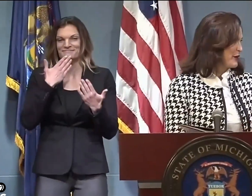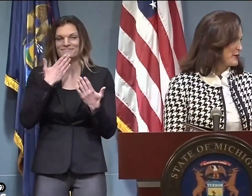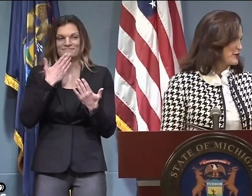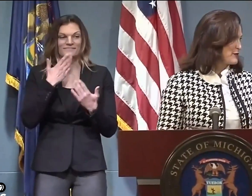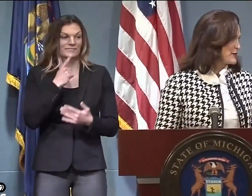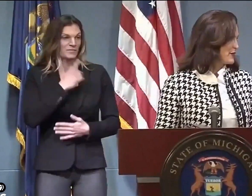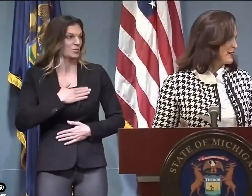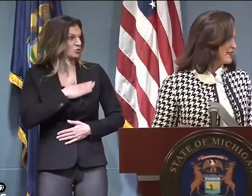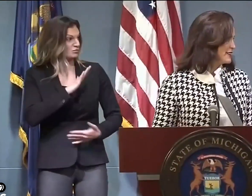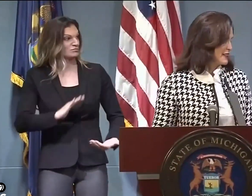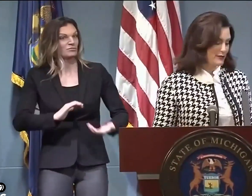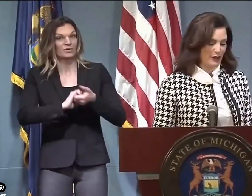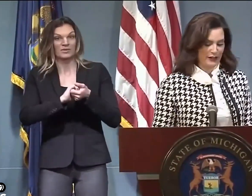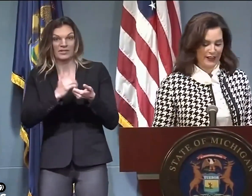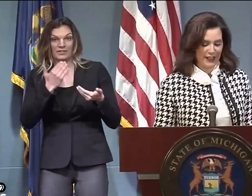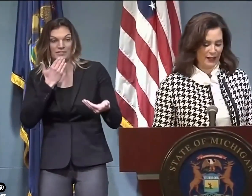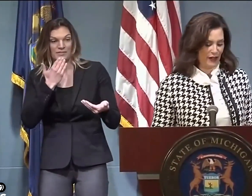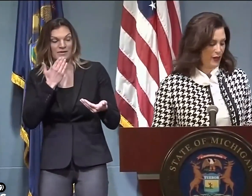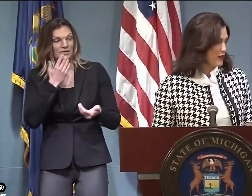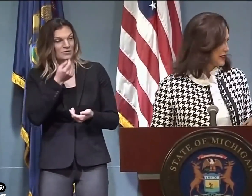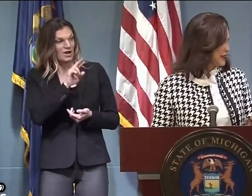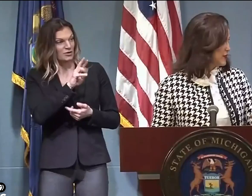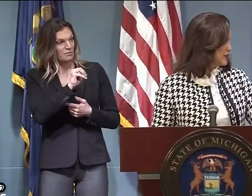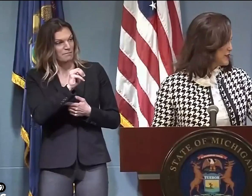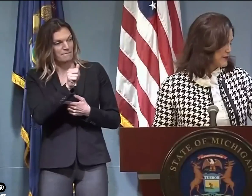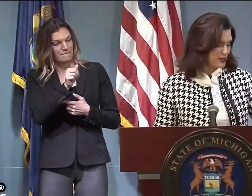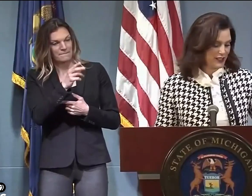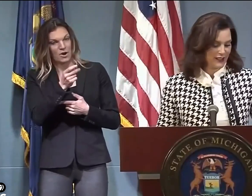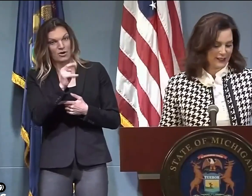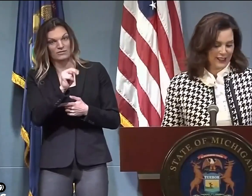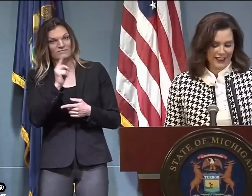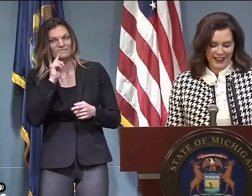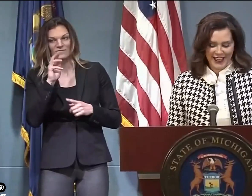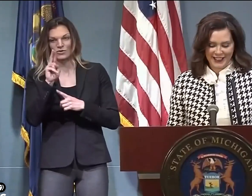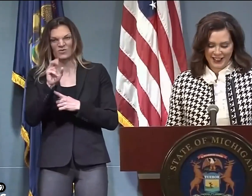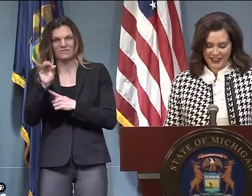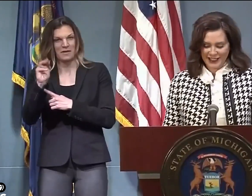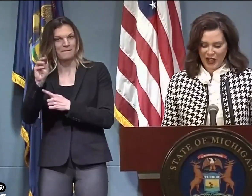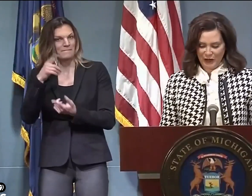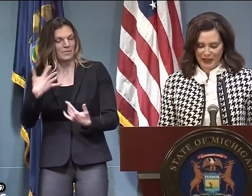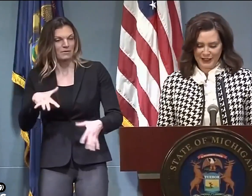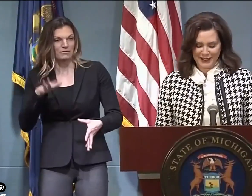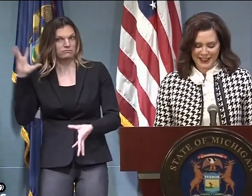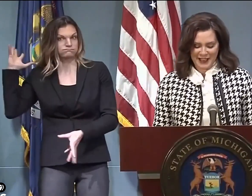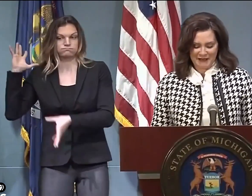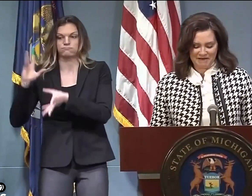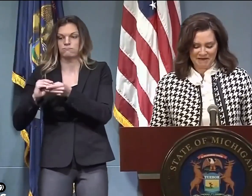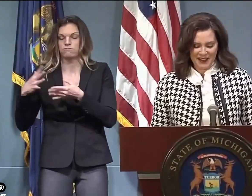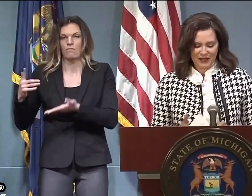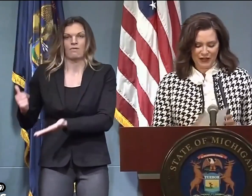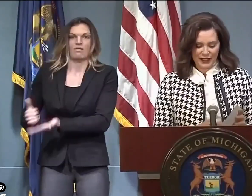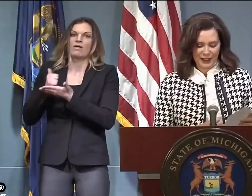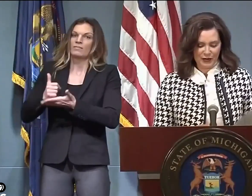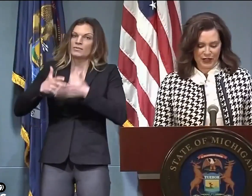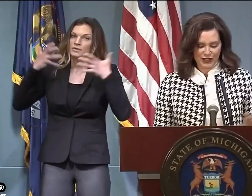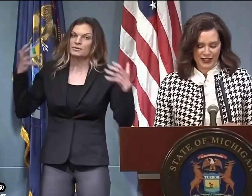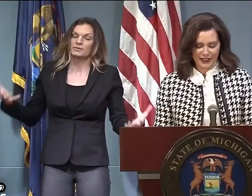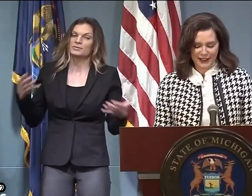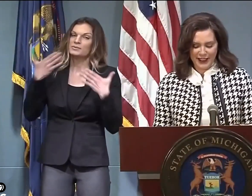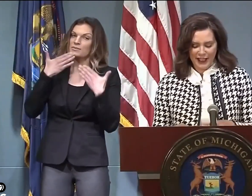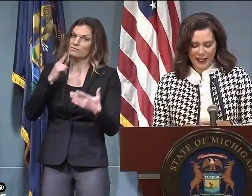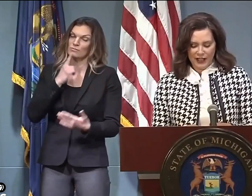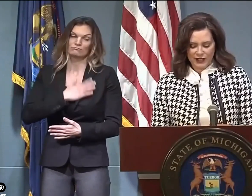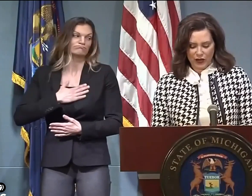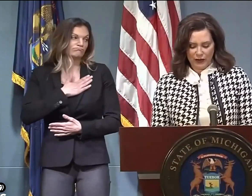thank Thank you. We appreciate your partnership as well. And Dr. Martin, thank you for all the work that the University of Michigan has done to help